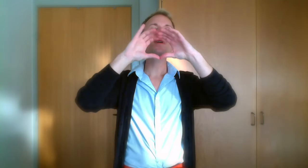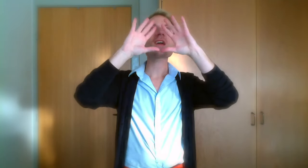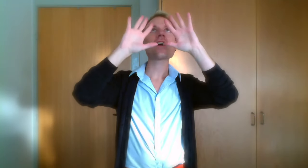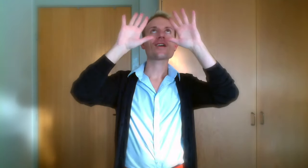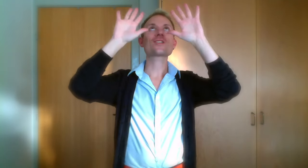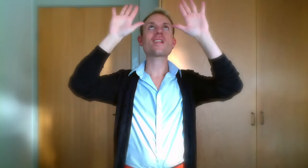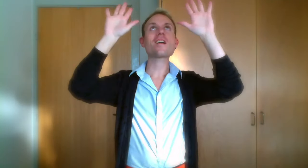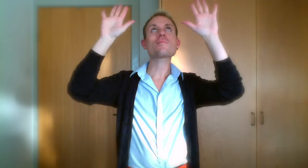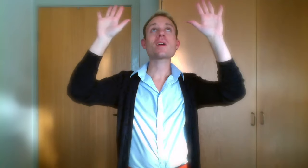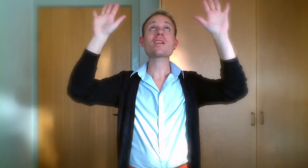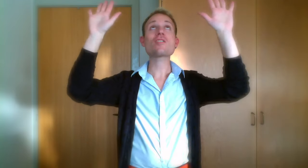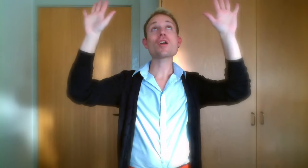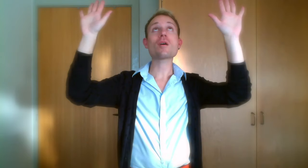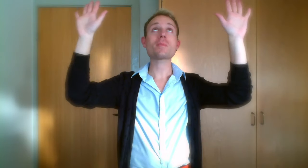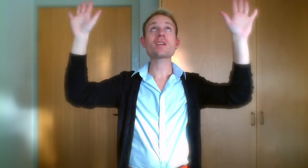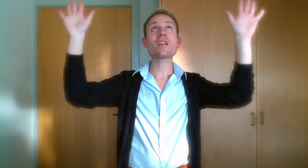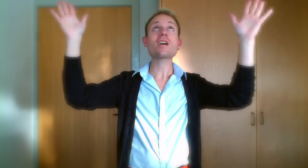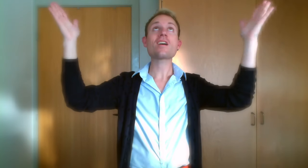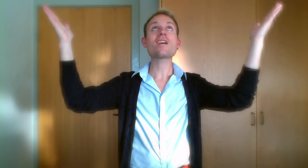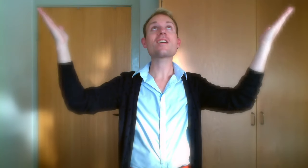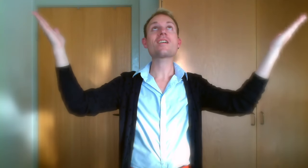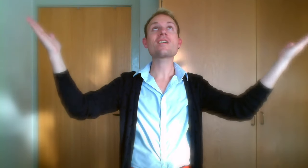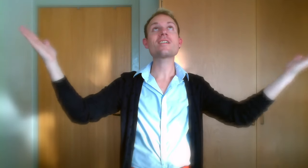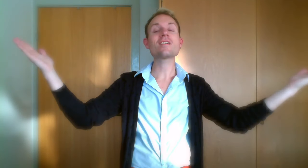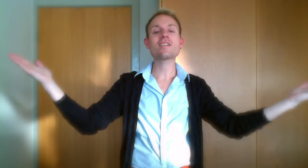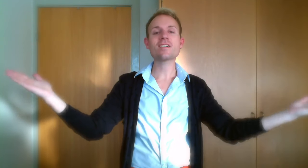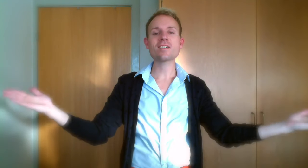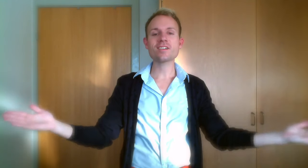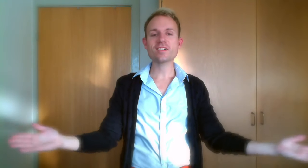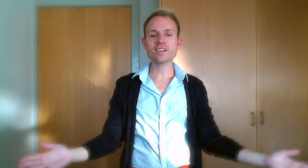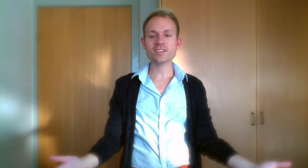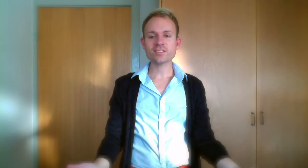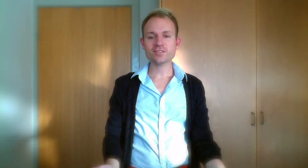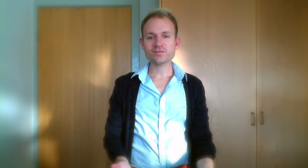Letting out the beat down in the air